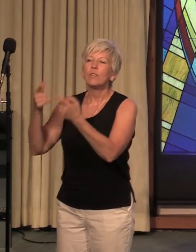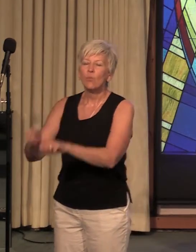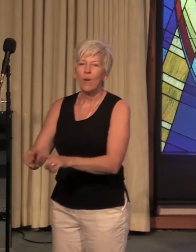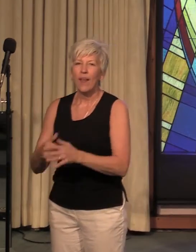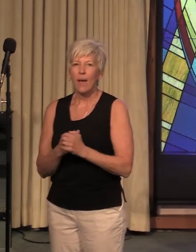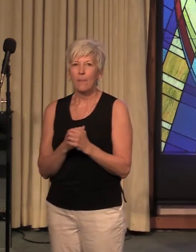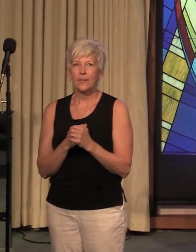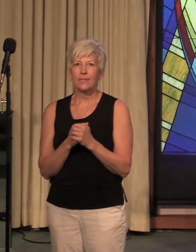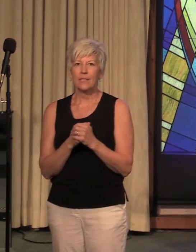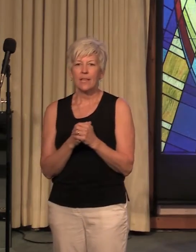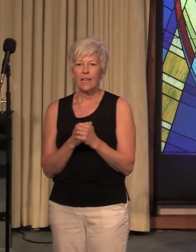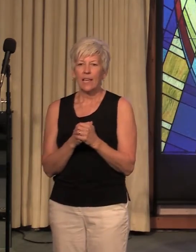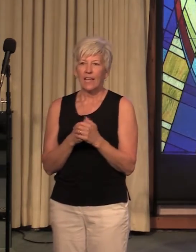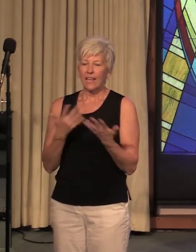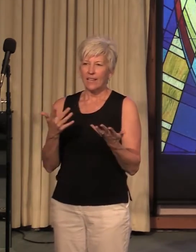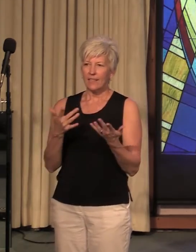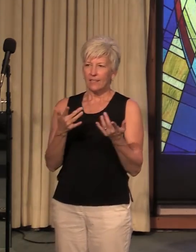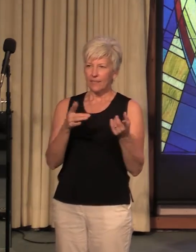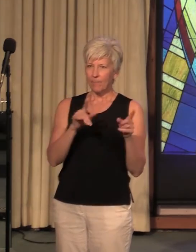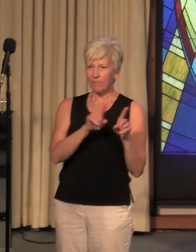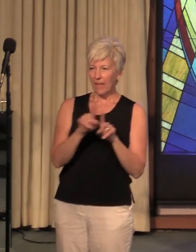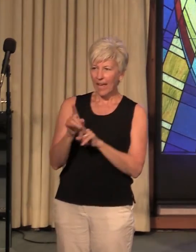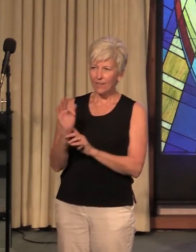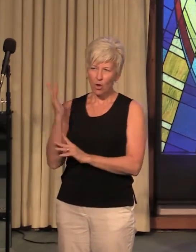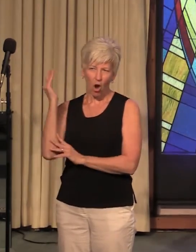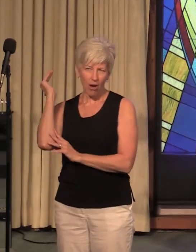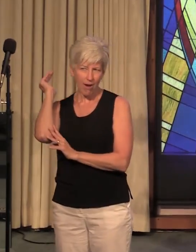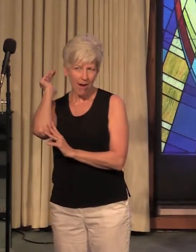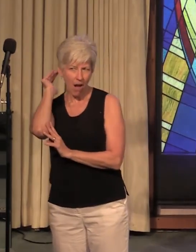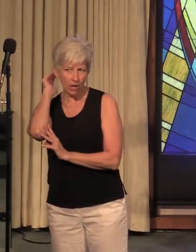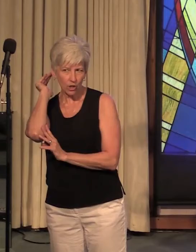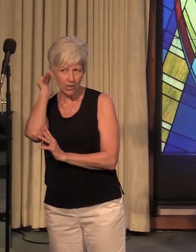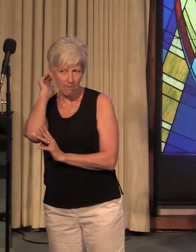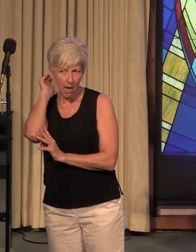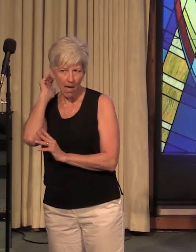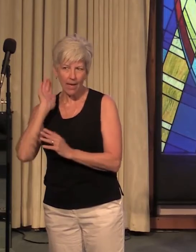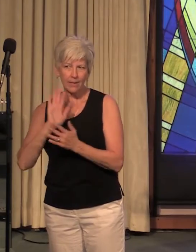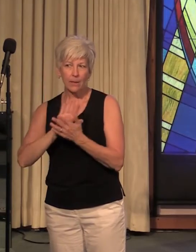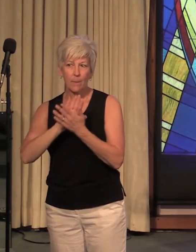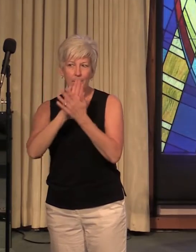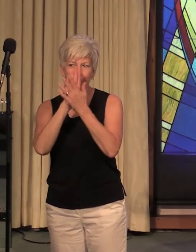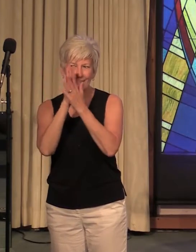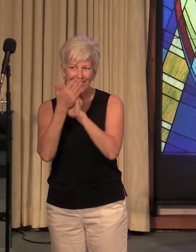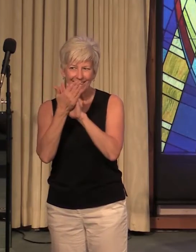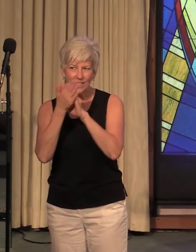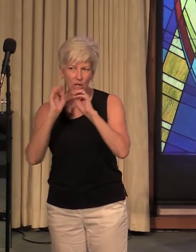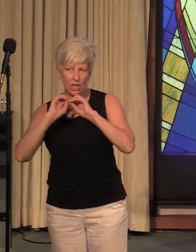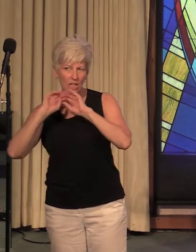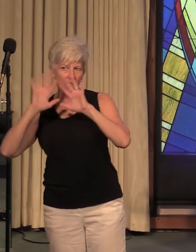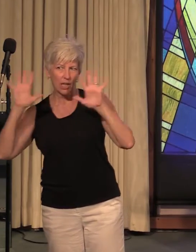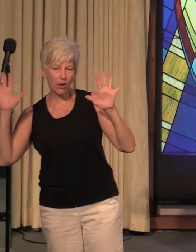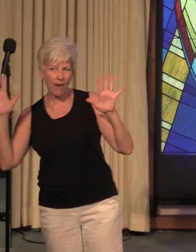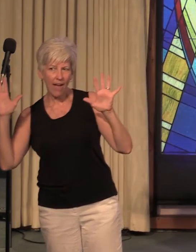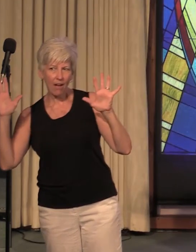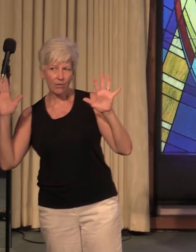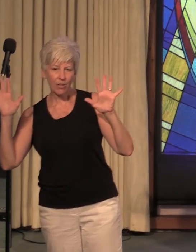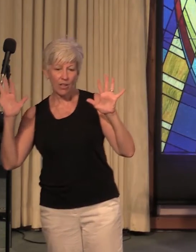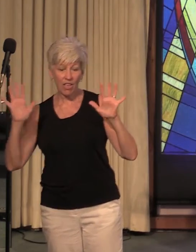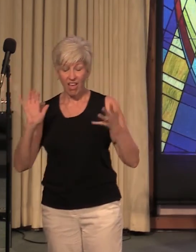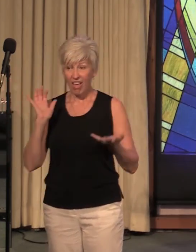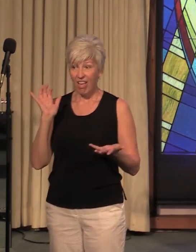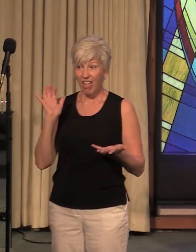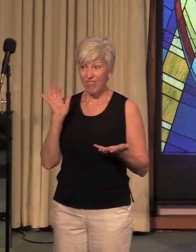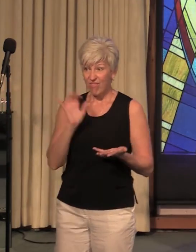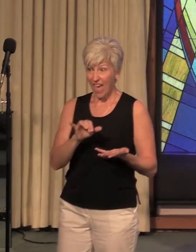is that as our conscious mind begins to clear out that which has been residing in our